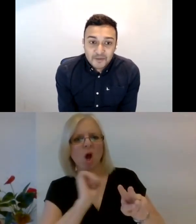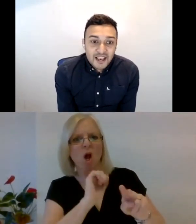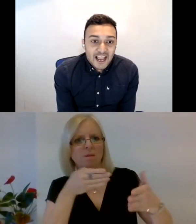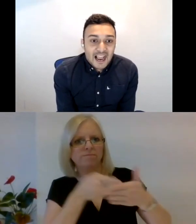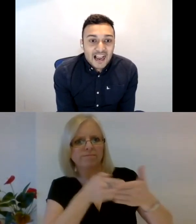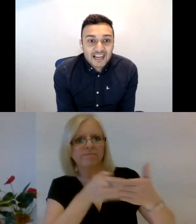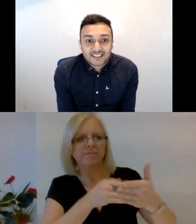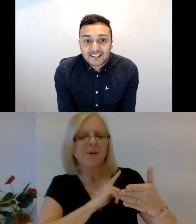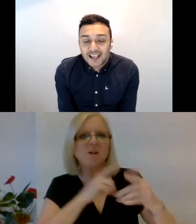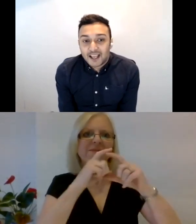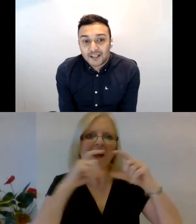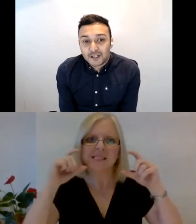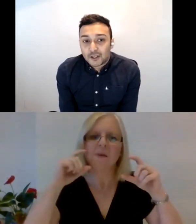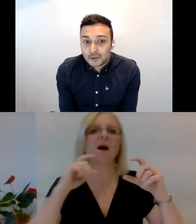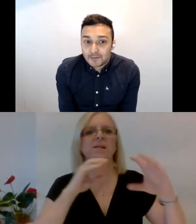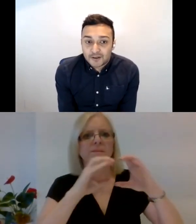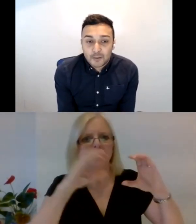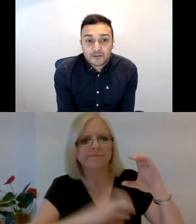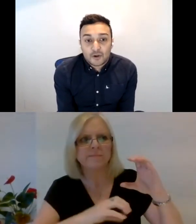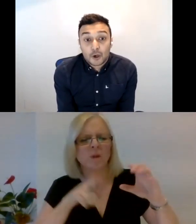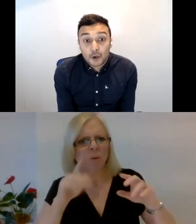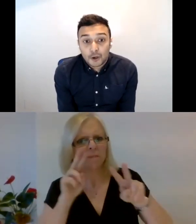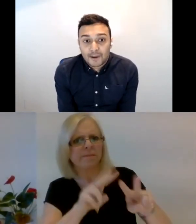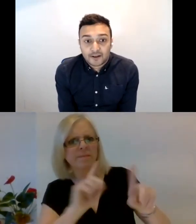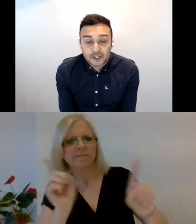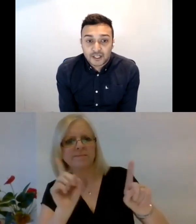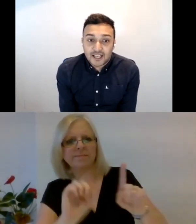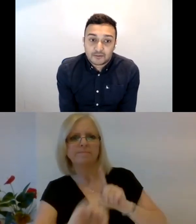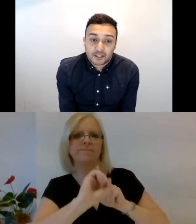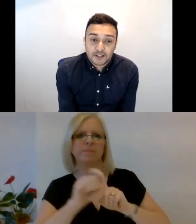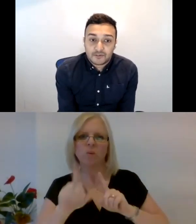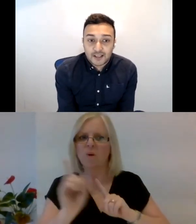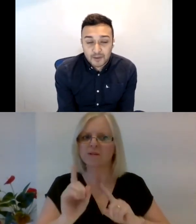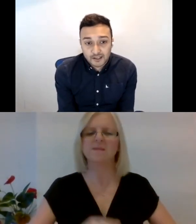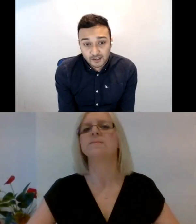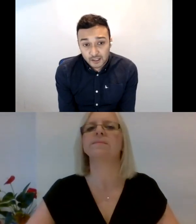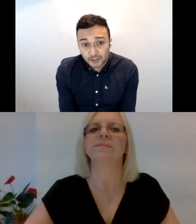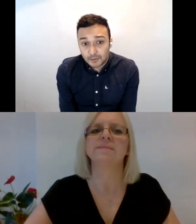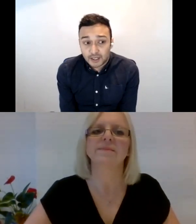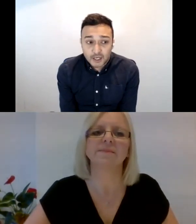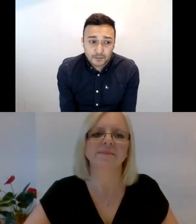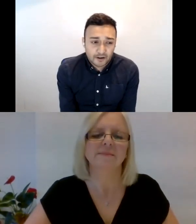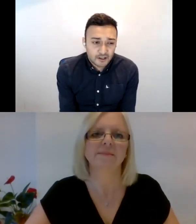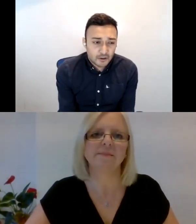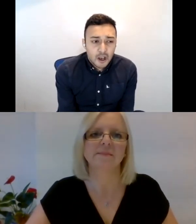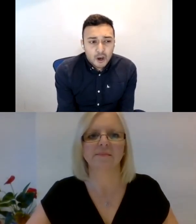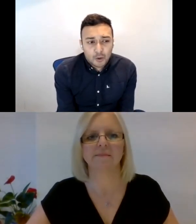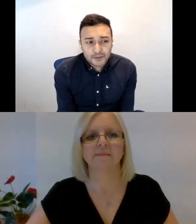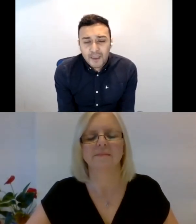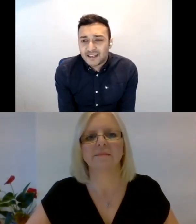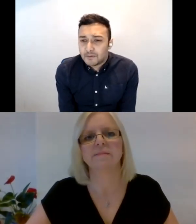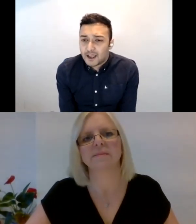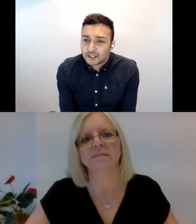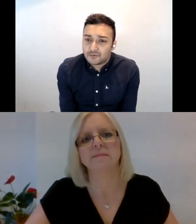as well. And, uh, she told you about some of her barriers that she's having because of the face masks and some of the communication barriers. So